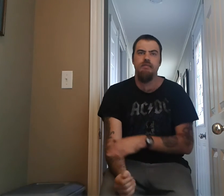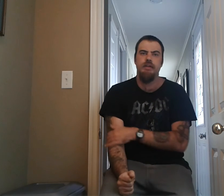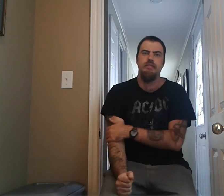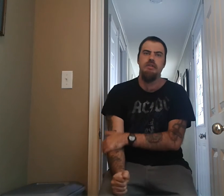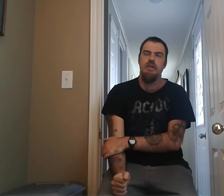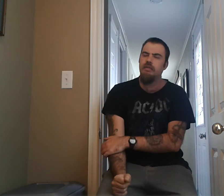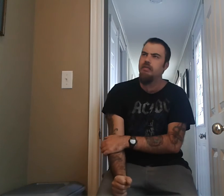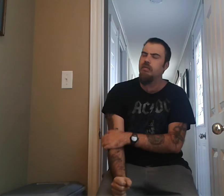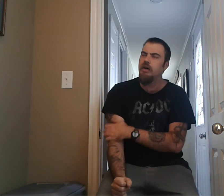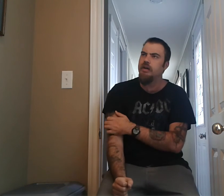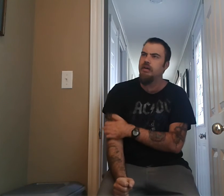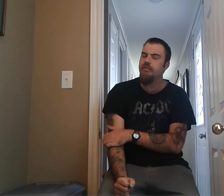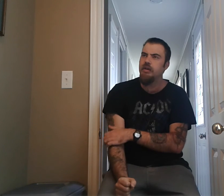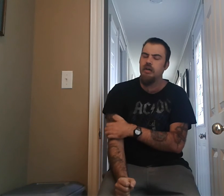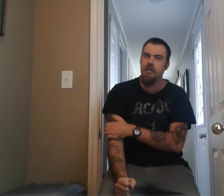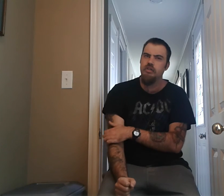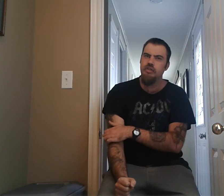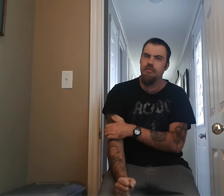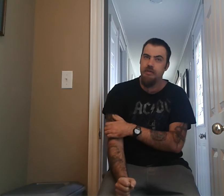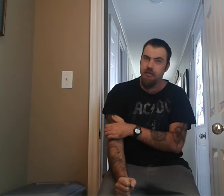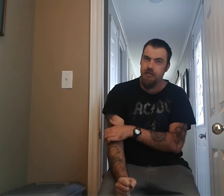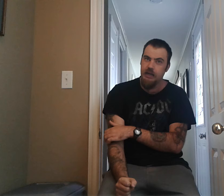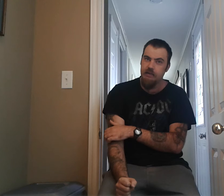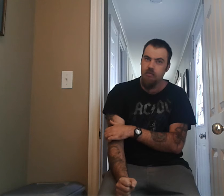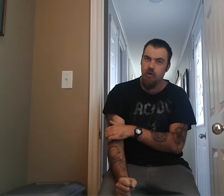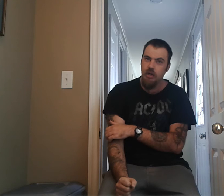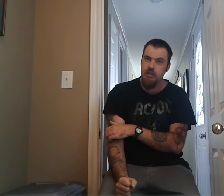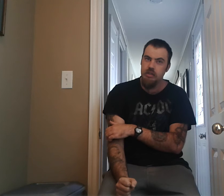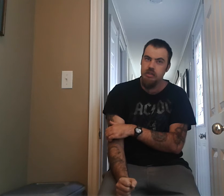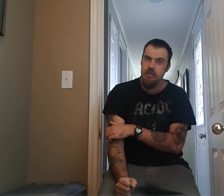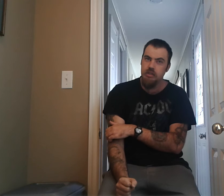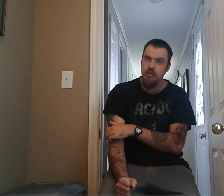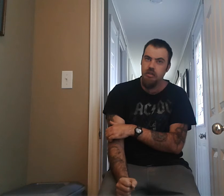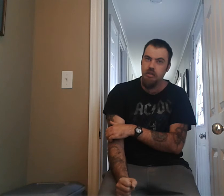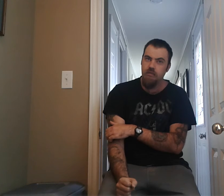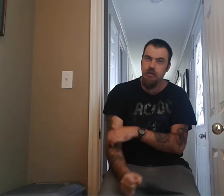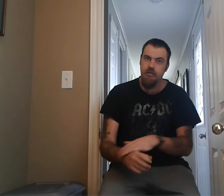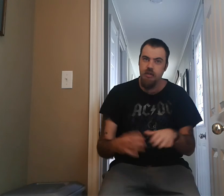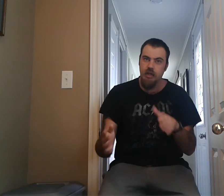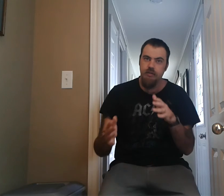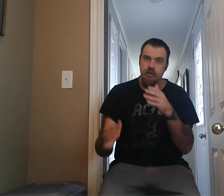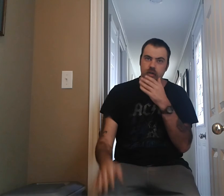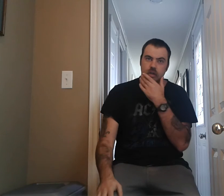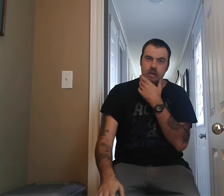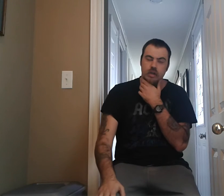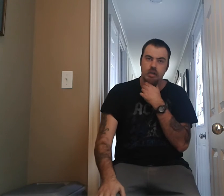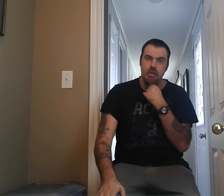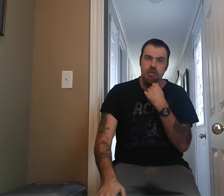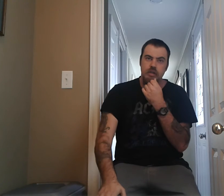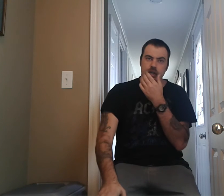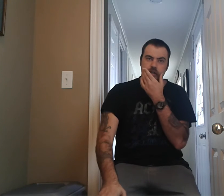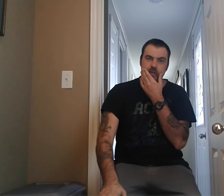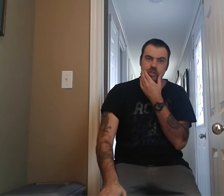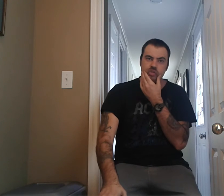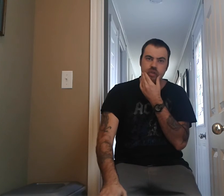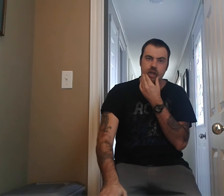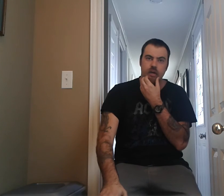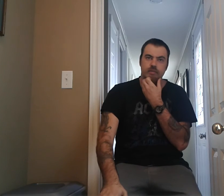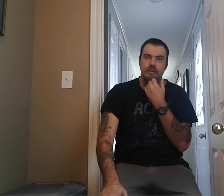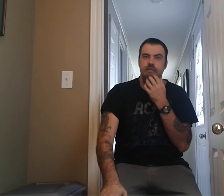another one, I think, I'm not sure if it's the same one, but it's another documentary of them. Um,